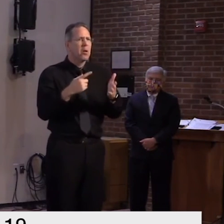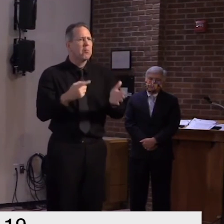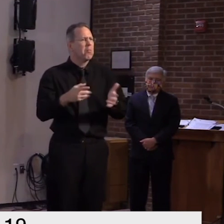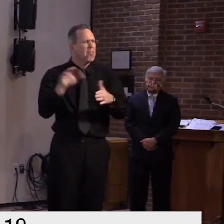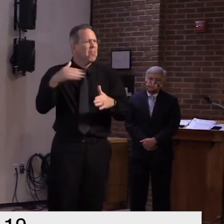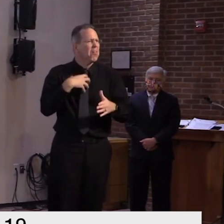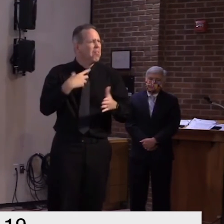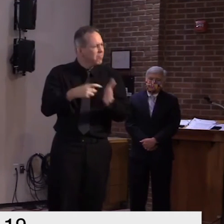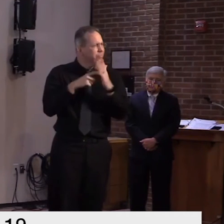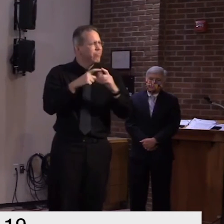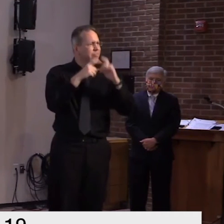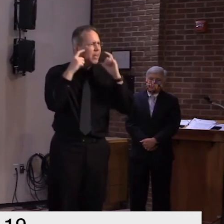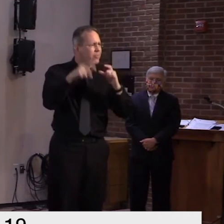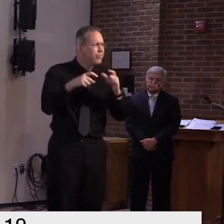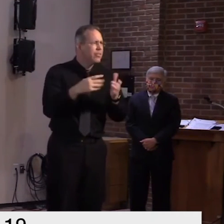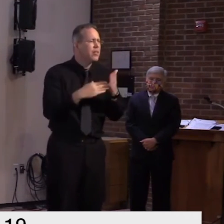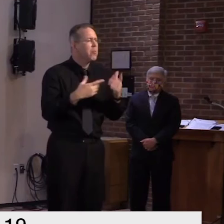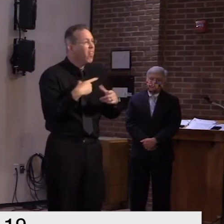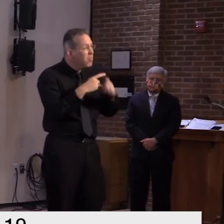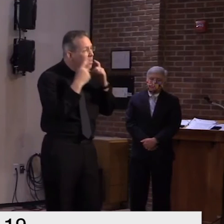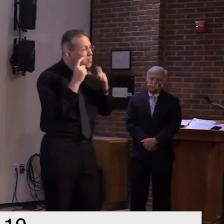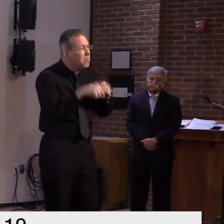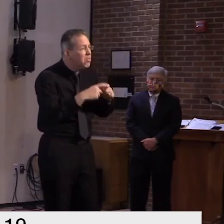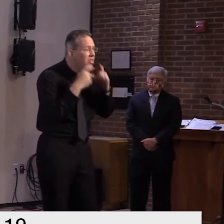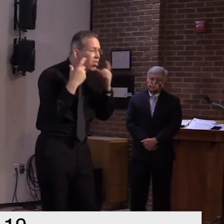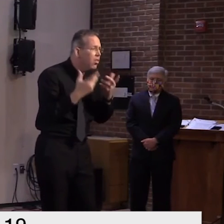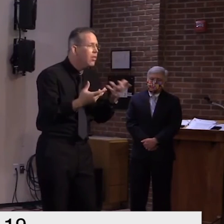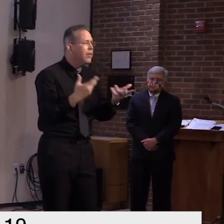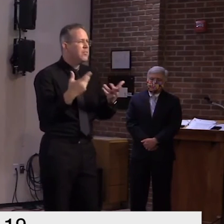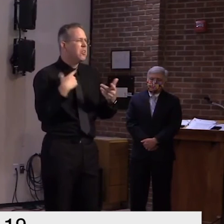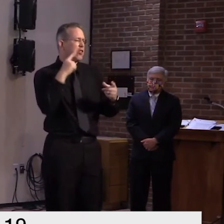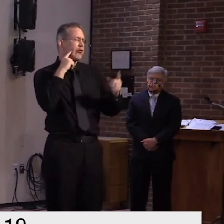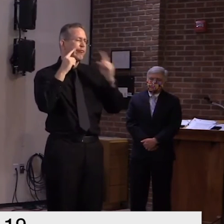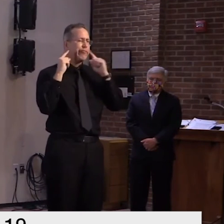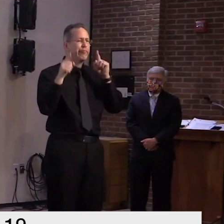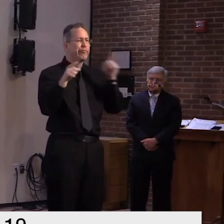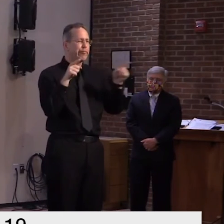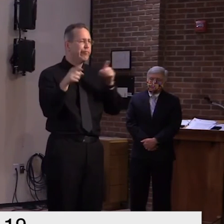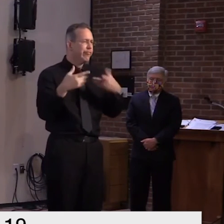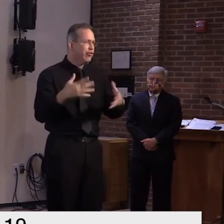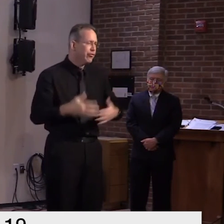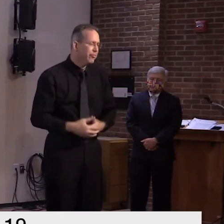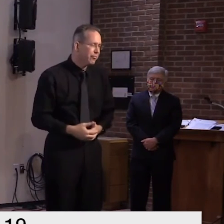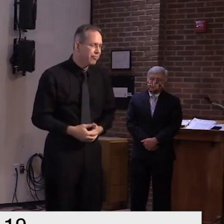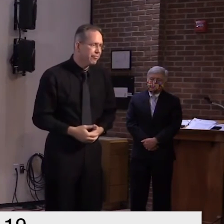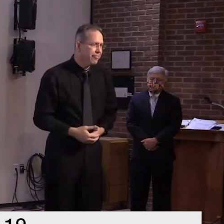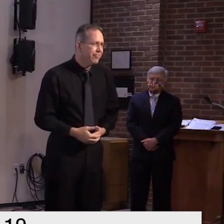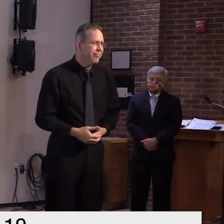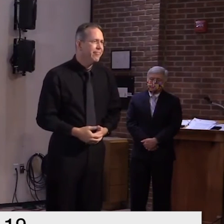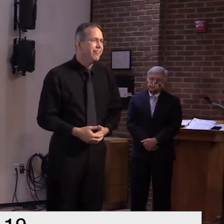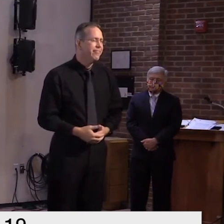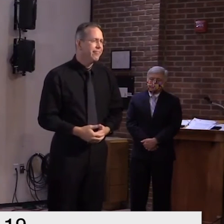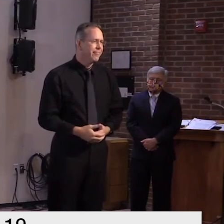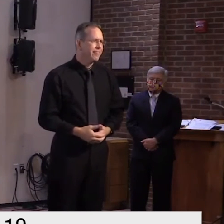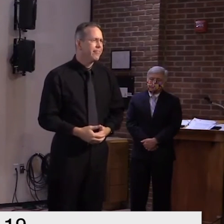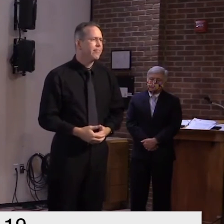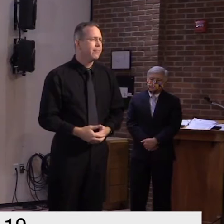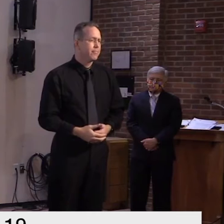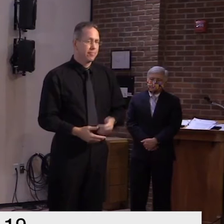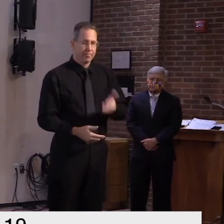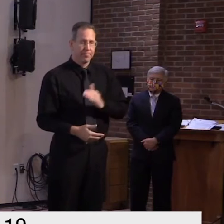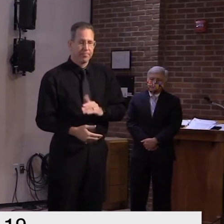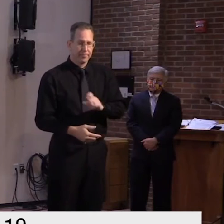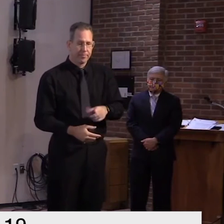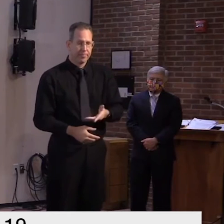courtney seven days hi governor can you hear me i can great um kind of